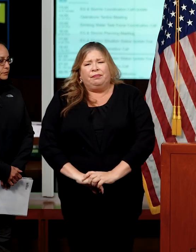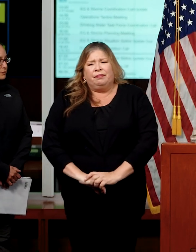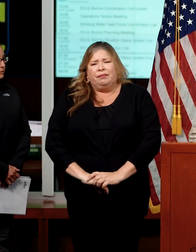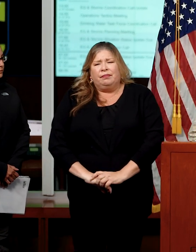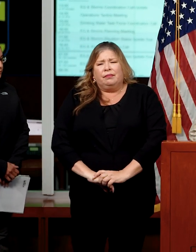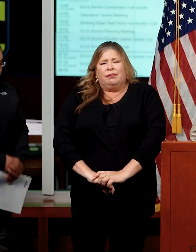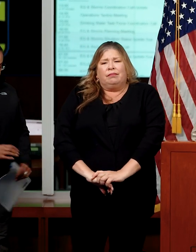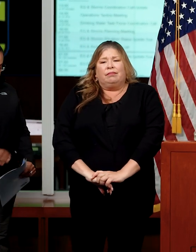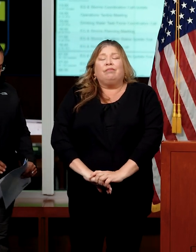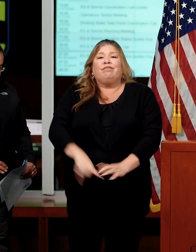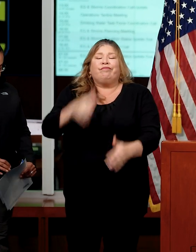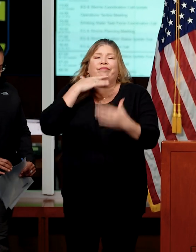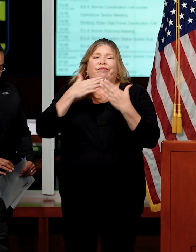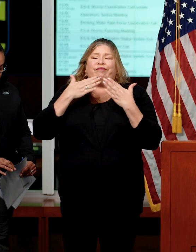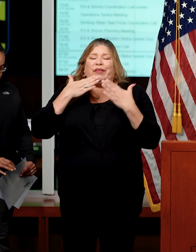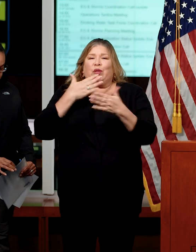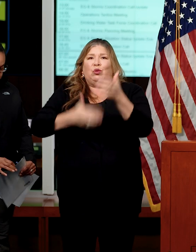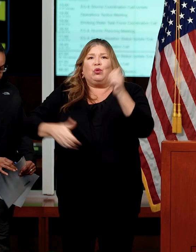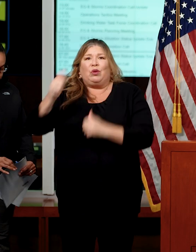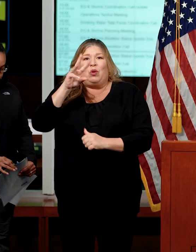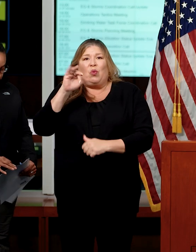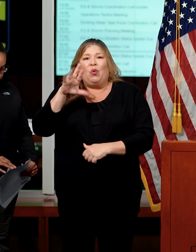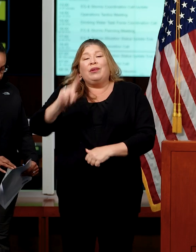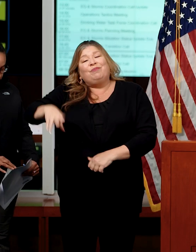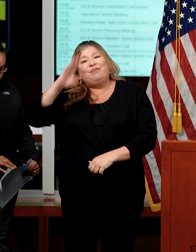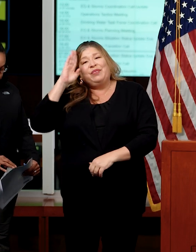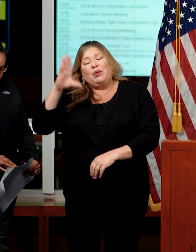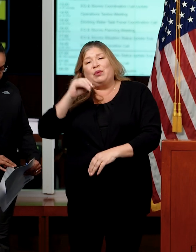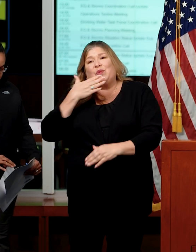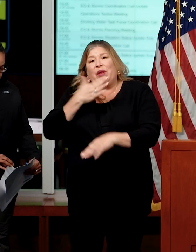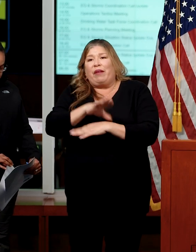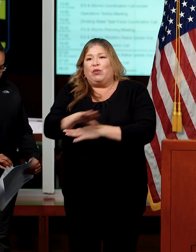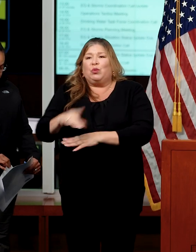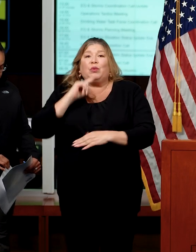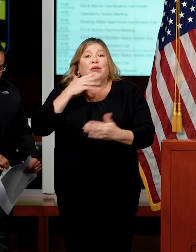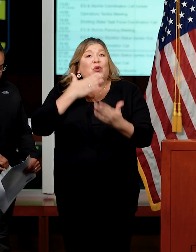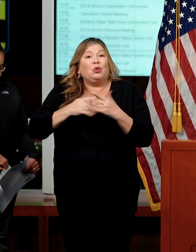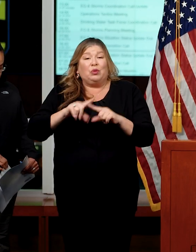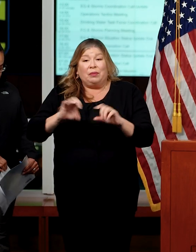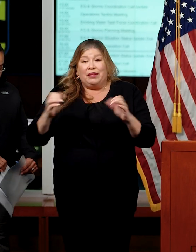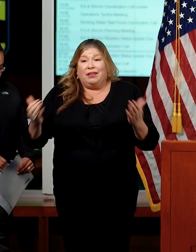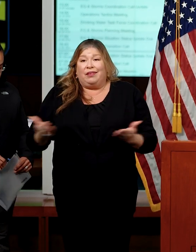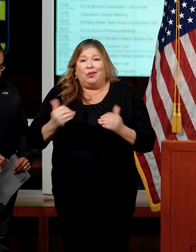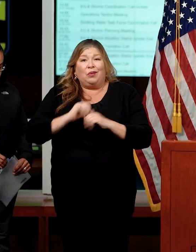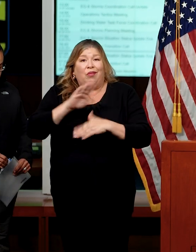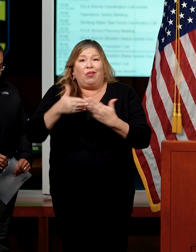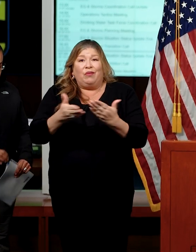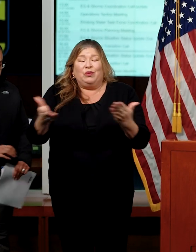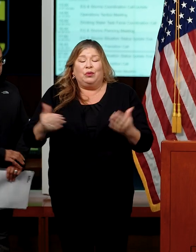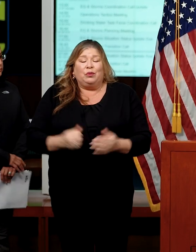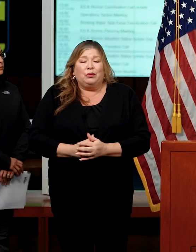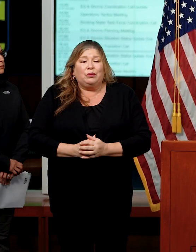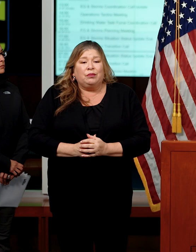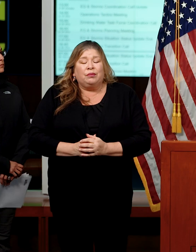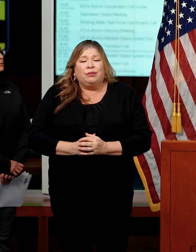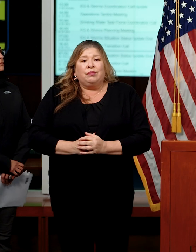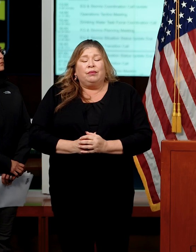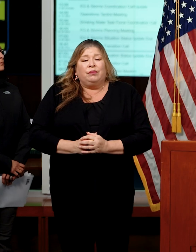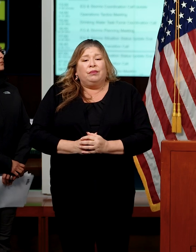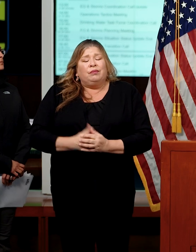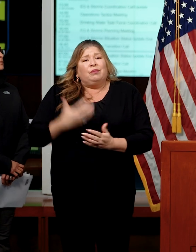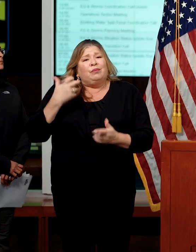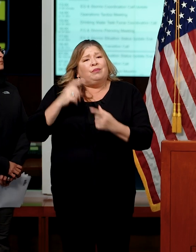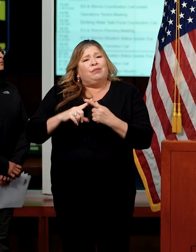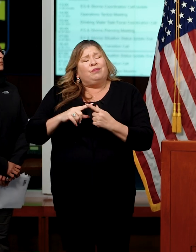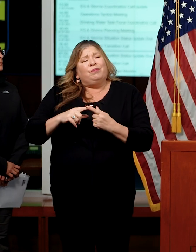Thank you, Director Ward. Hello. Good afternoon. It's really good to be here with everybody today. Just a little bit